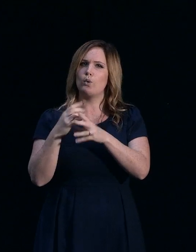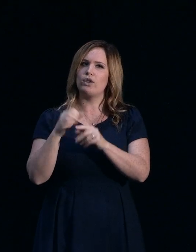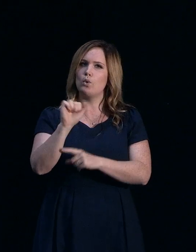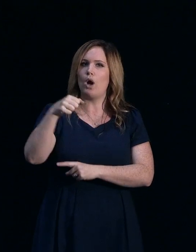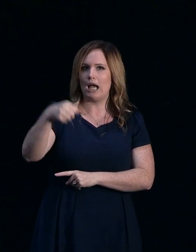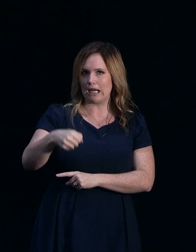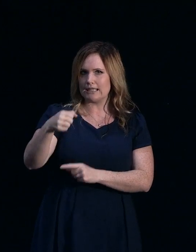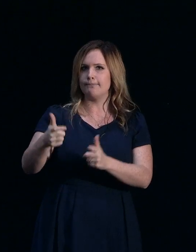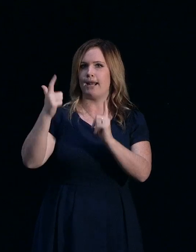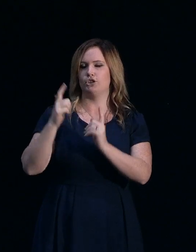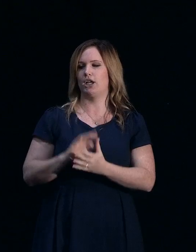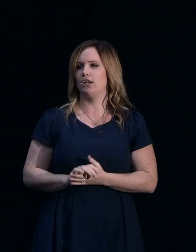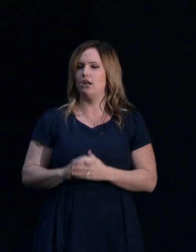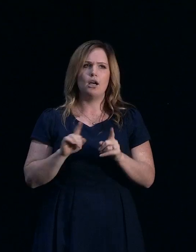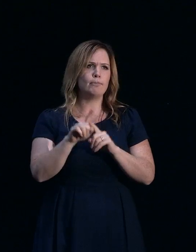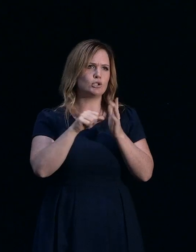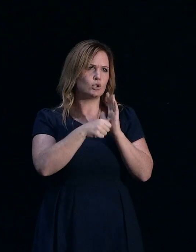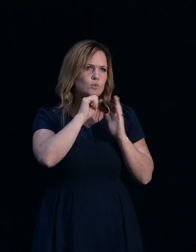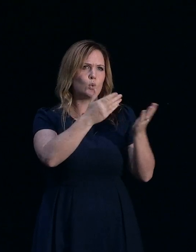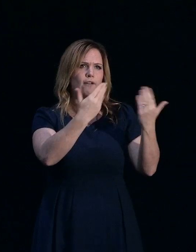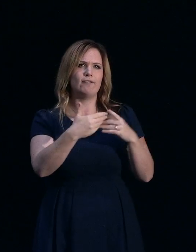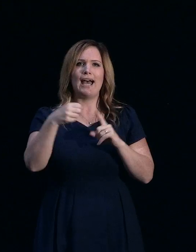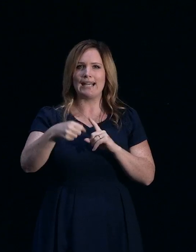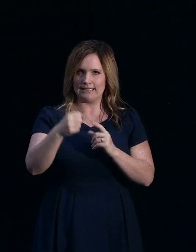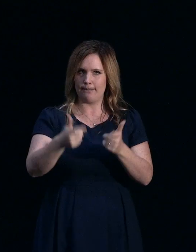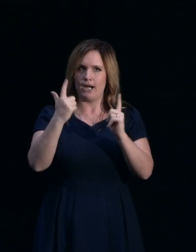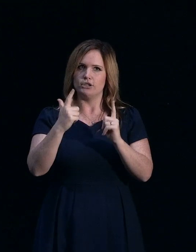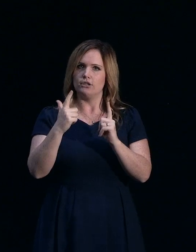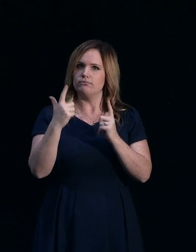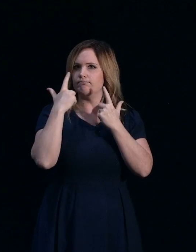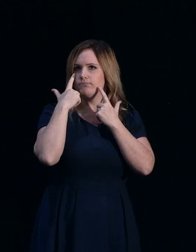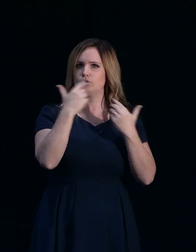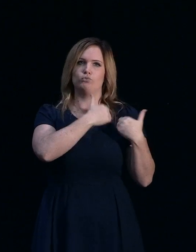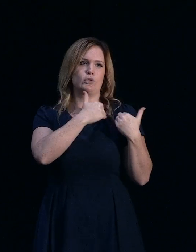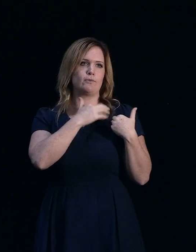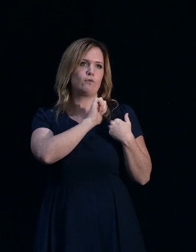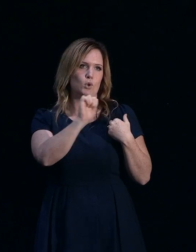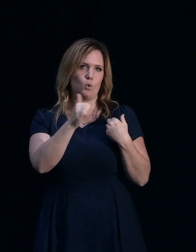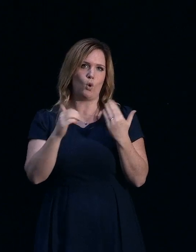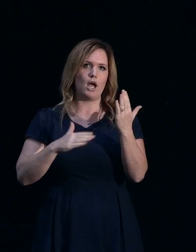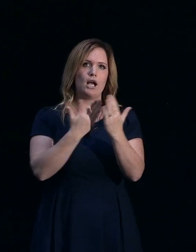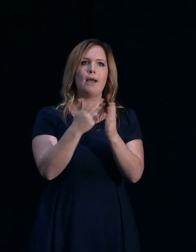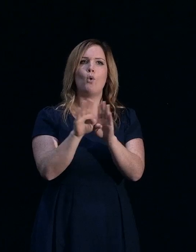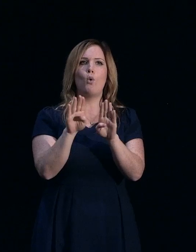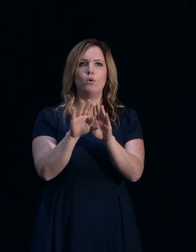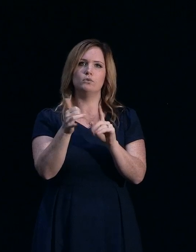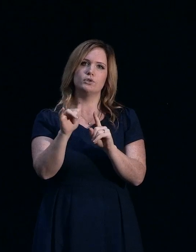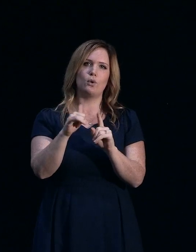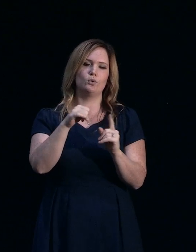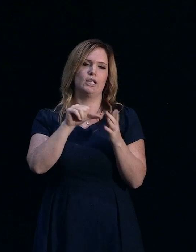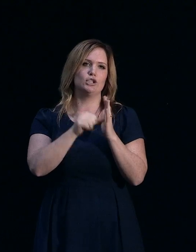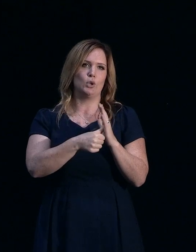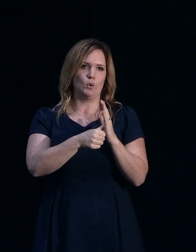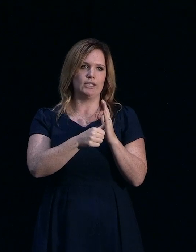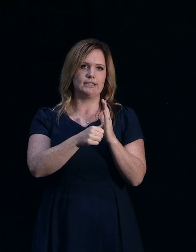So most big insurers will give you a claims manager who looks after your claim or with your insurance sales people because they'll be able to tell you